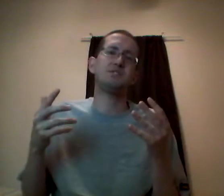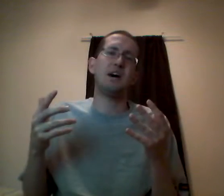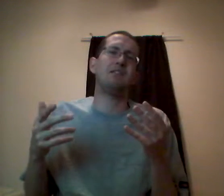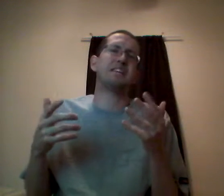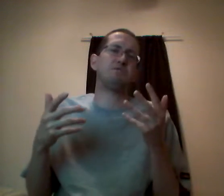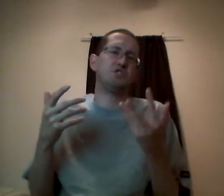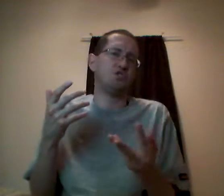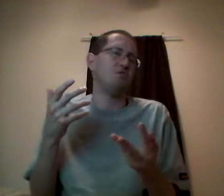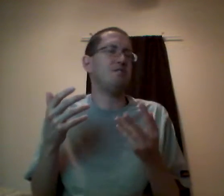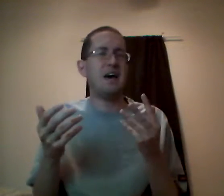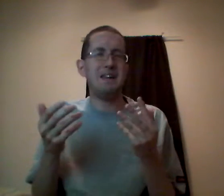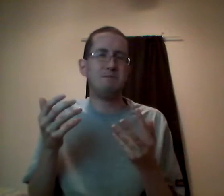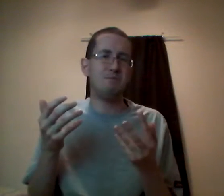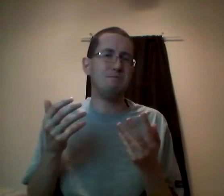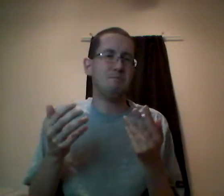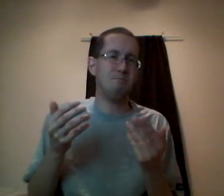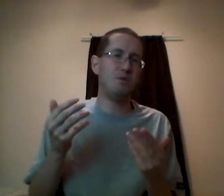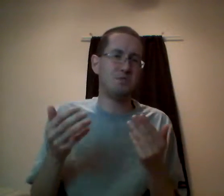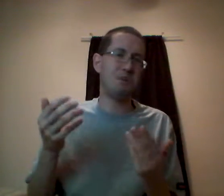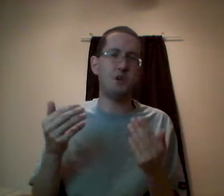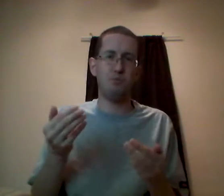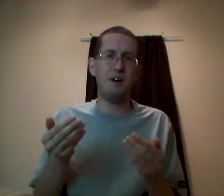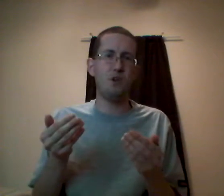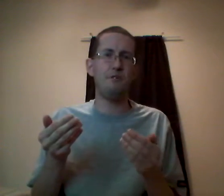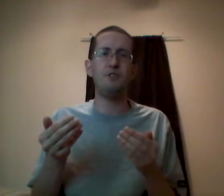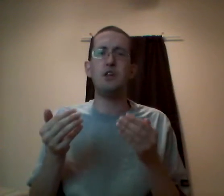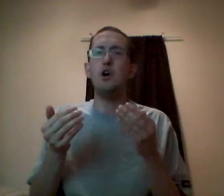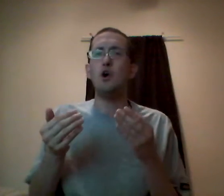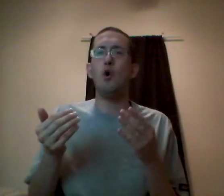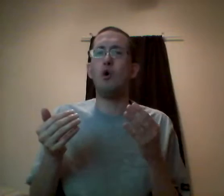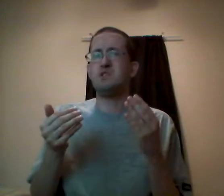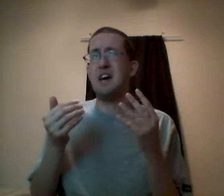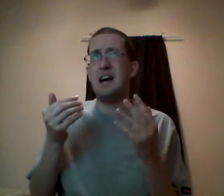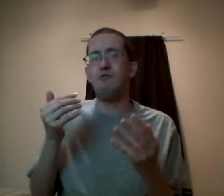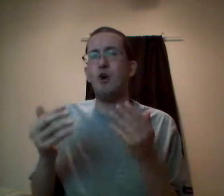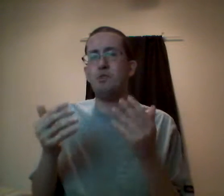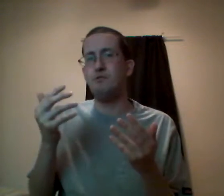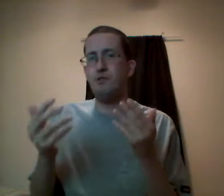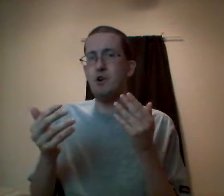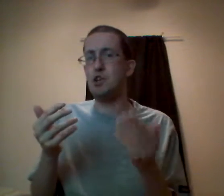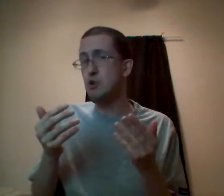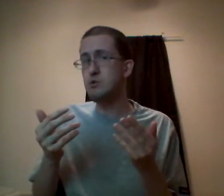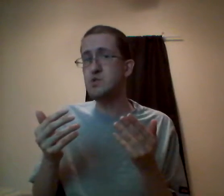it's kind of like, should that person be allowed to profit off of it or does that not fall within fair use?